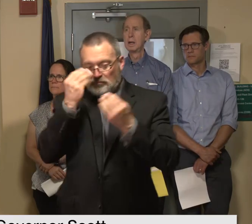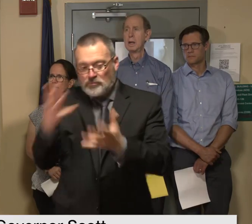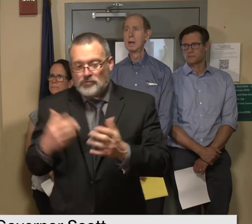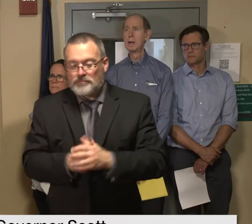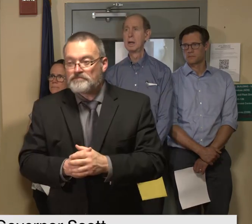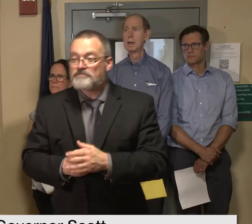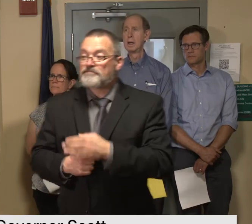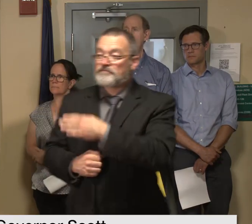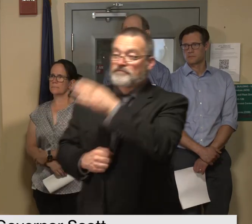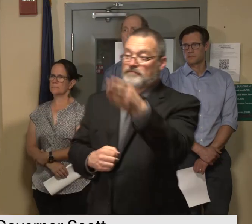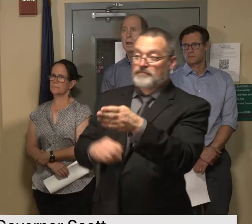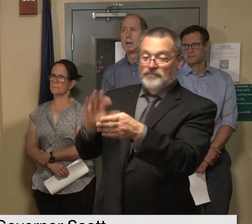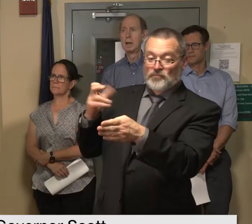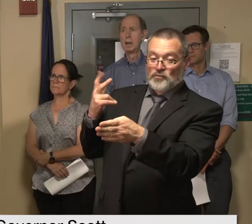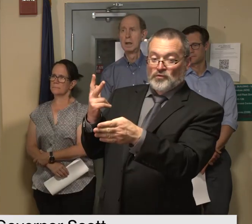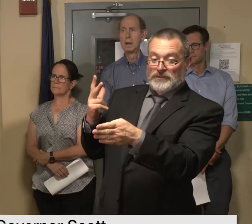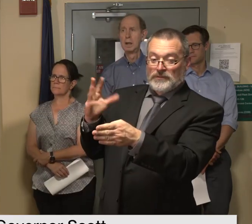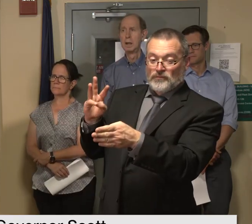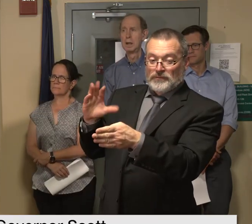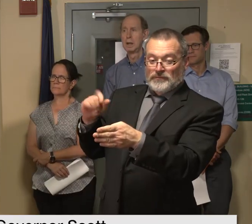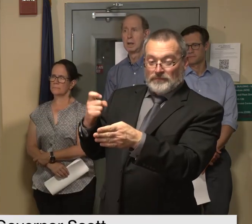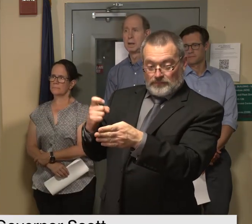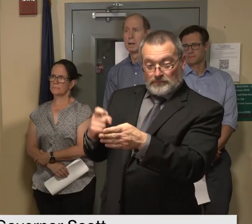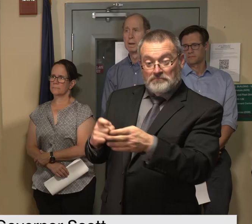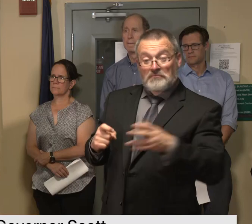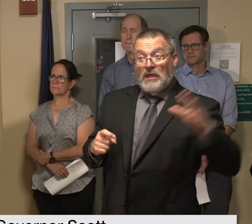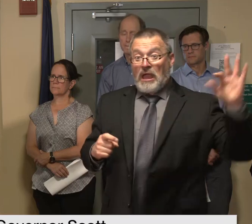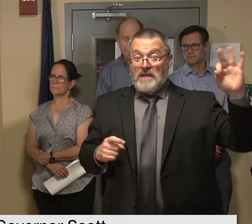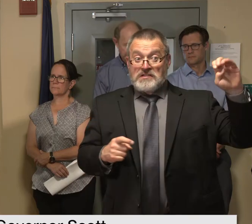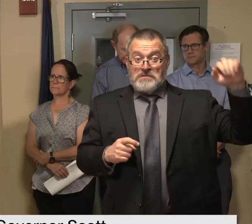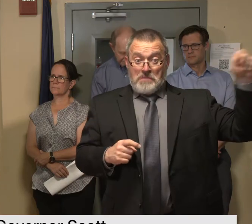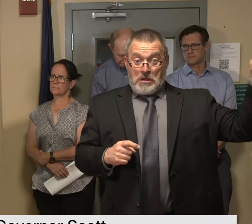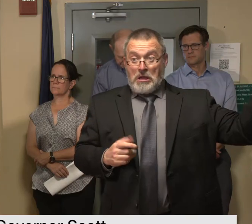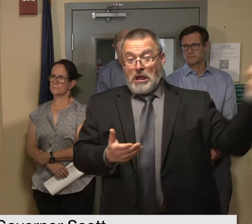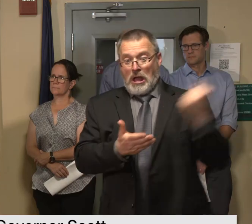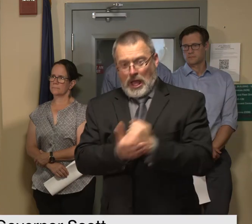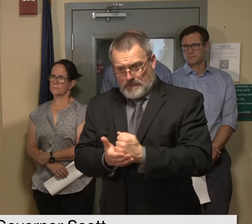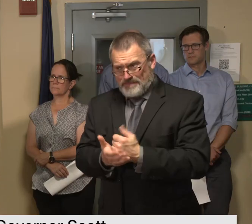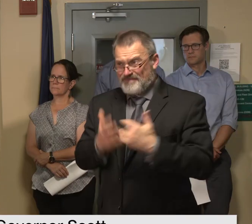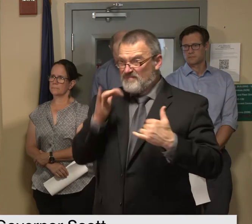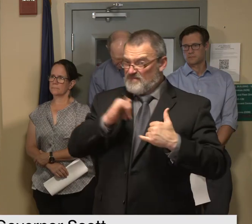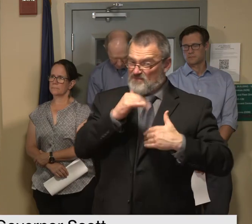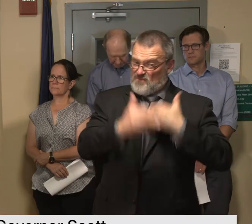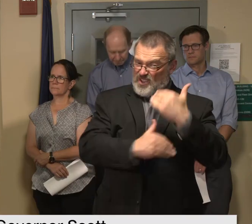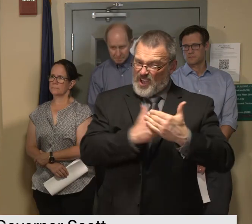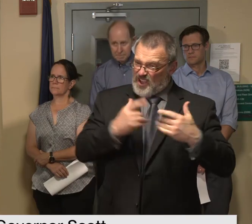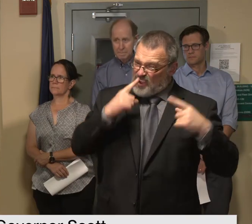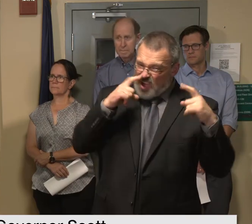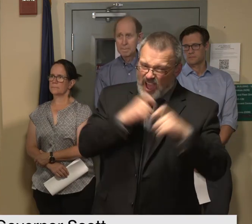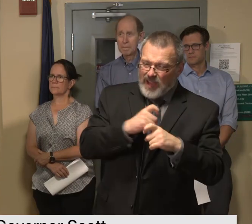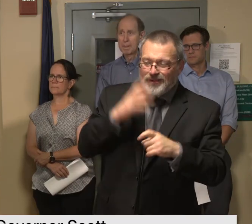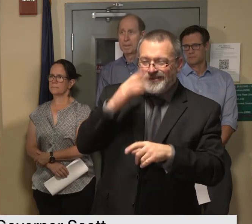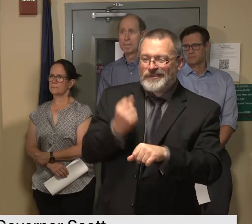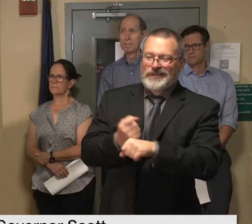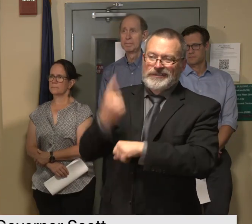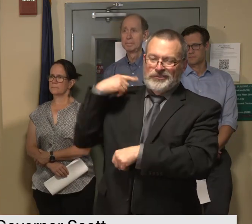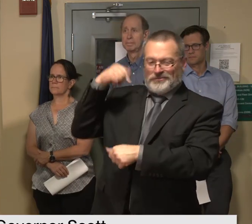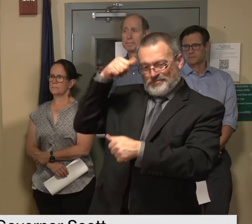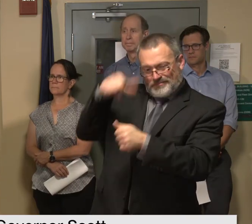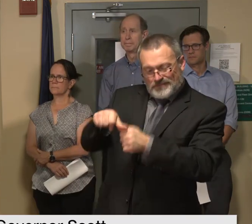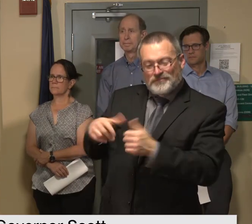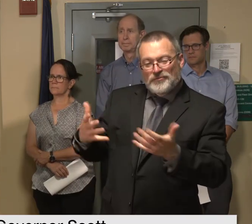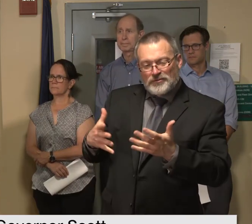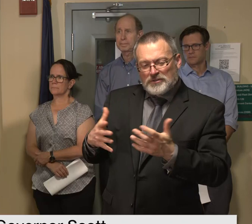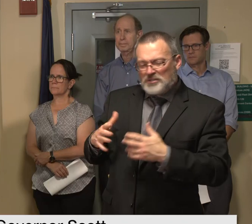fema given the long process and really complicated process that a lot of her monitors have been over over the last year what's your expectation